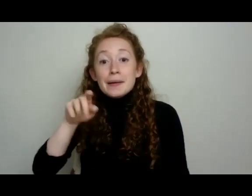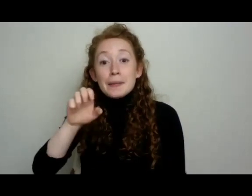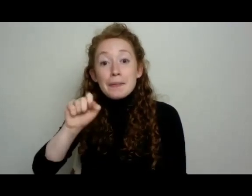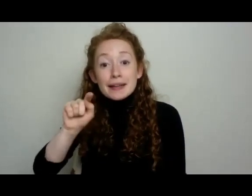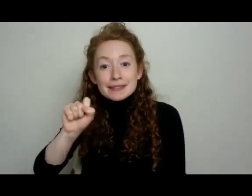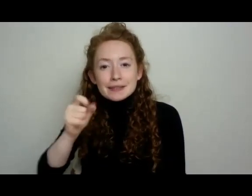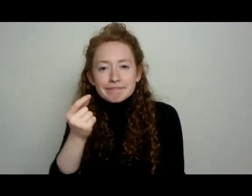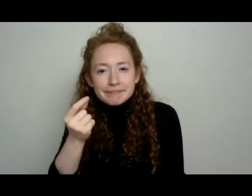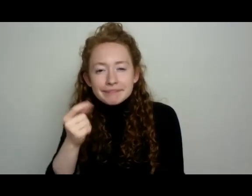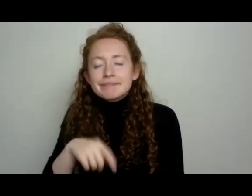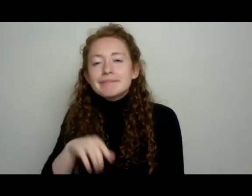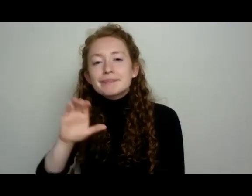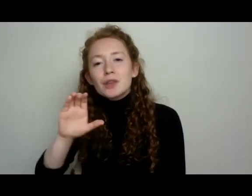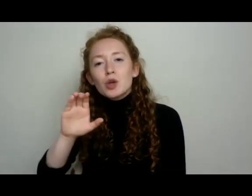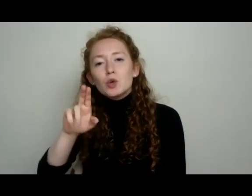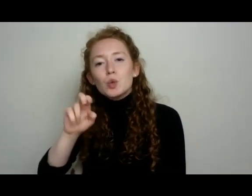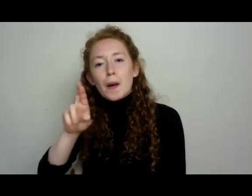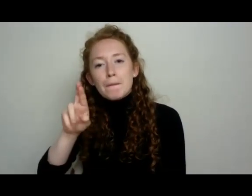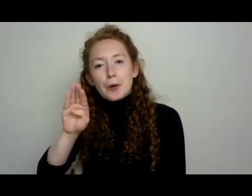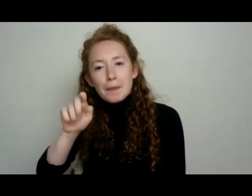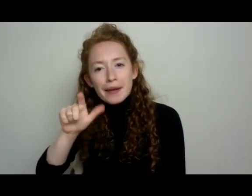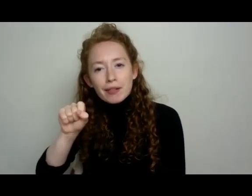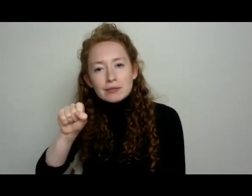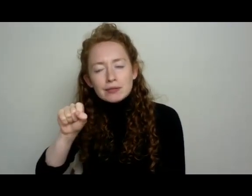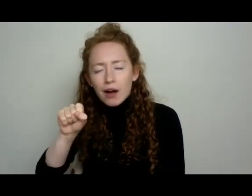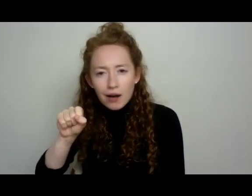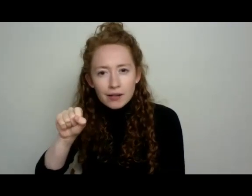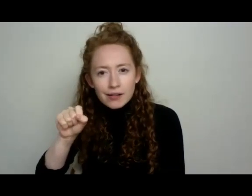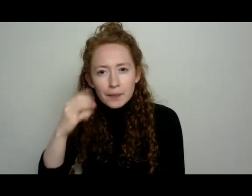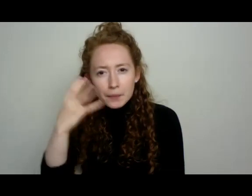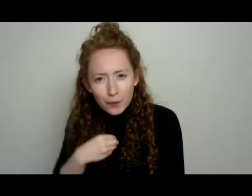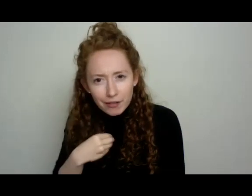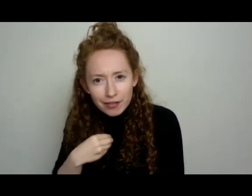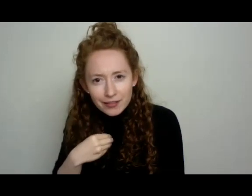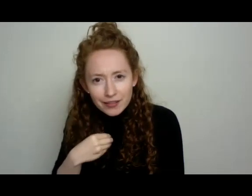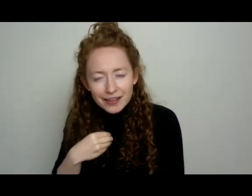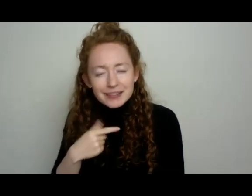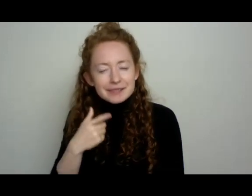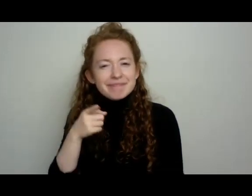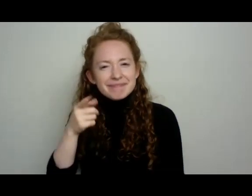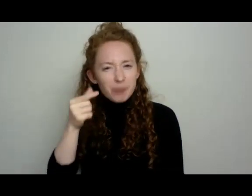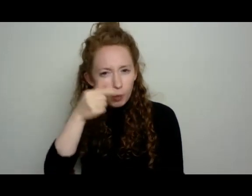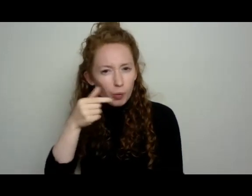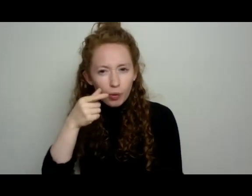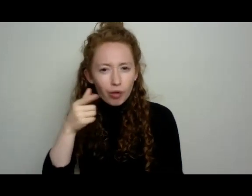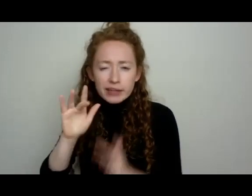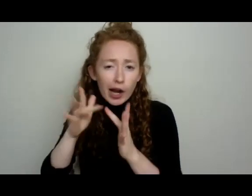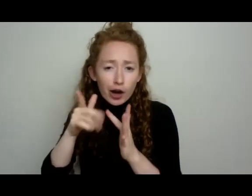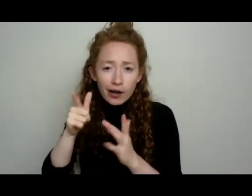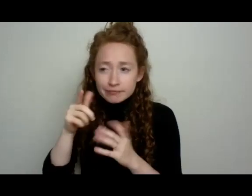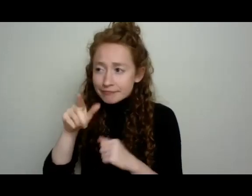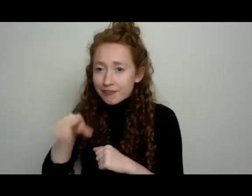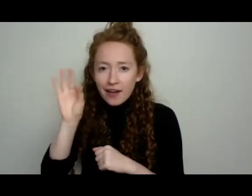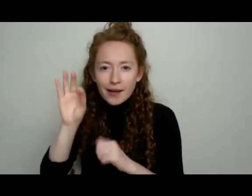beautiful. Check out some pictures of them. The internet can furnish you with millions. You'll find some in our cucumber